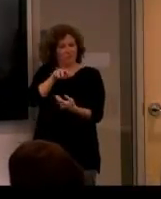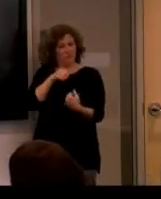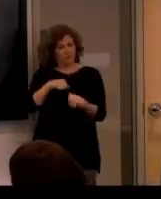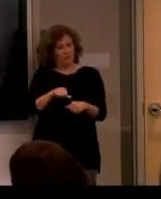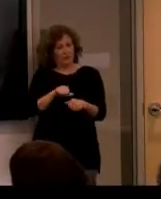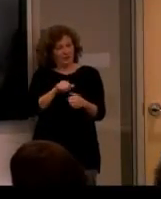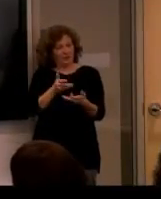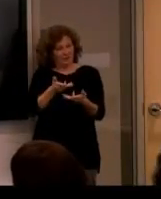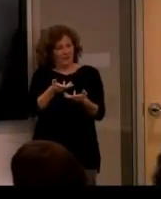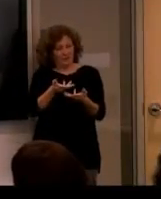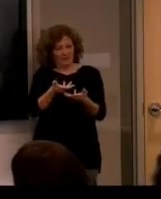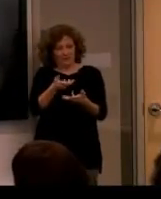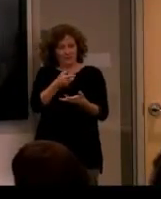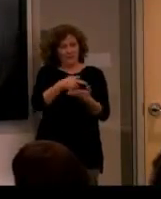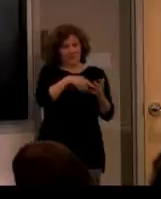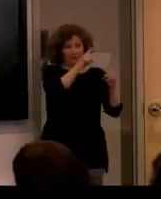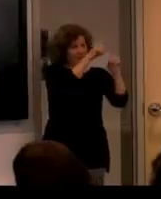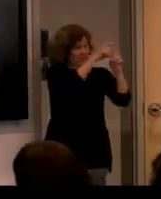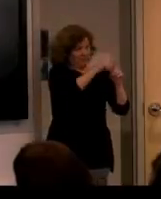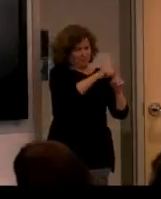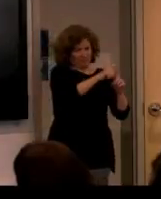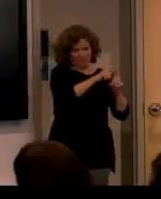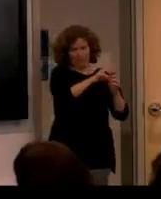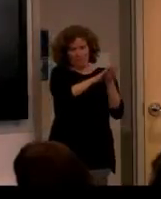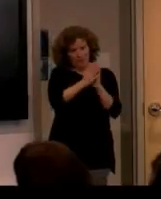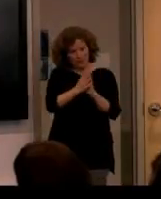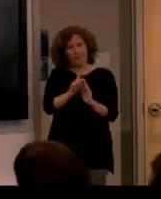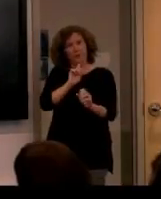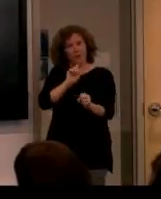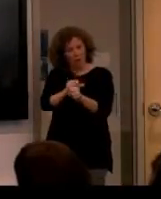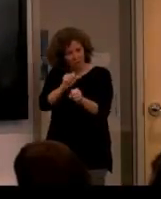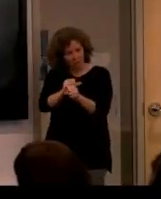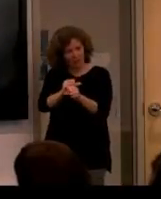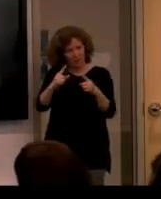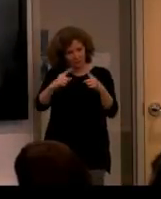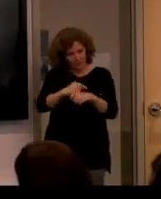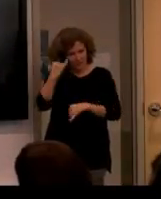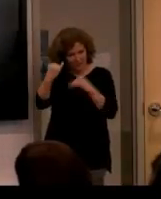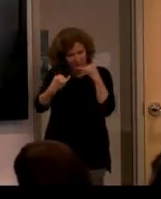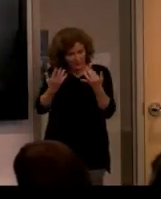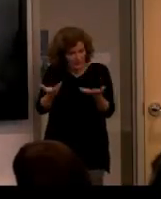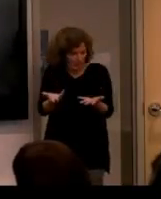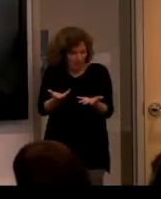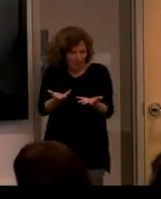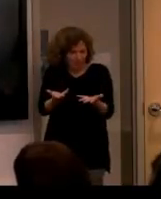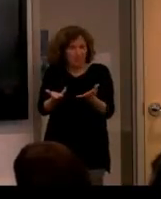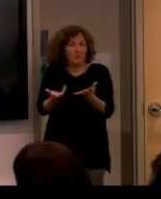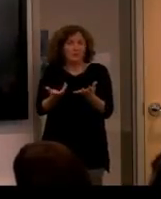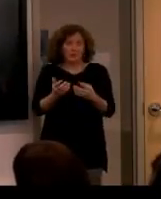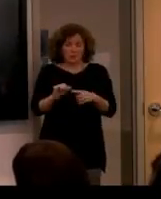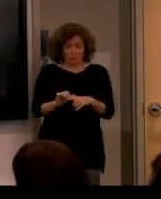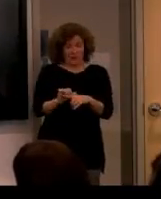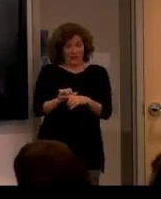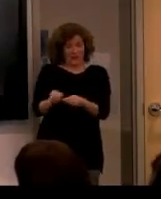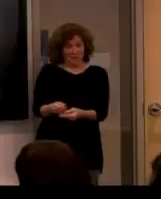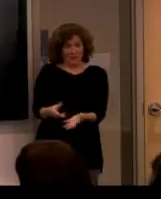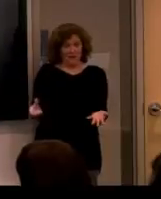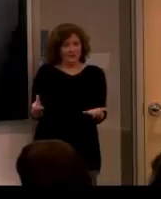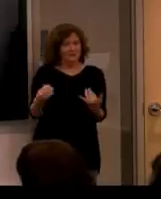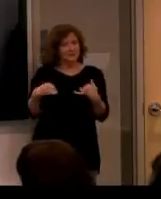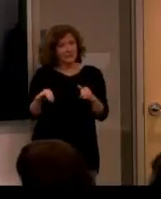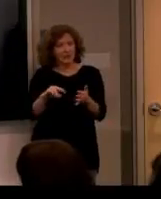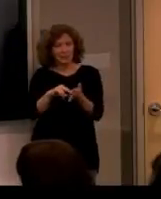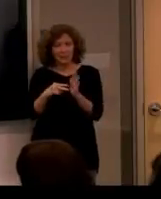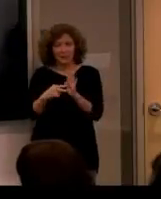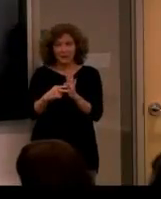make concrete some of these complex ideas and so on. So even if there's training, it isn't necessarily